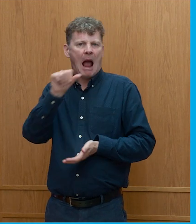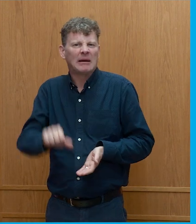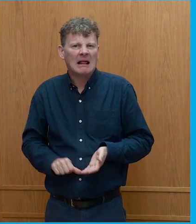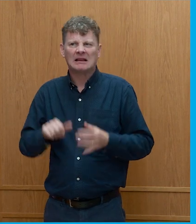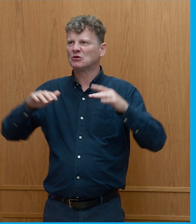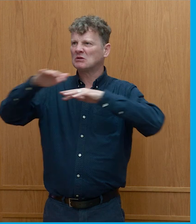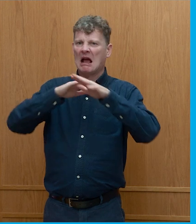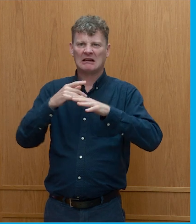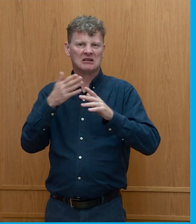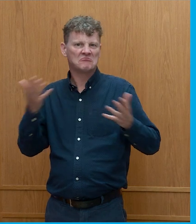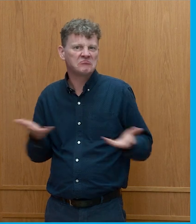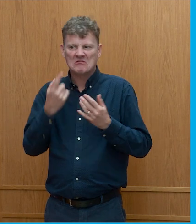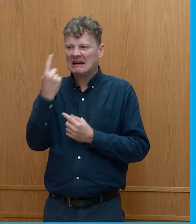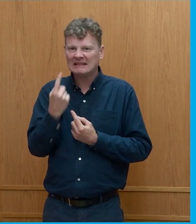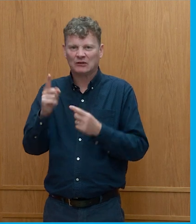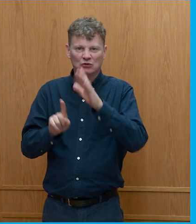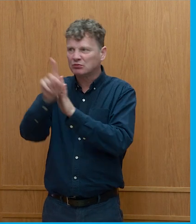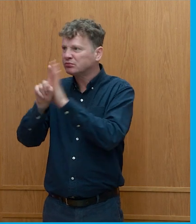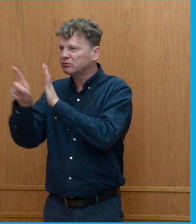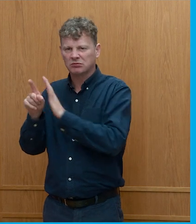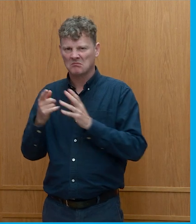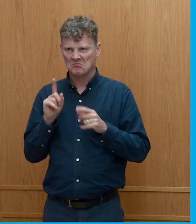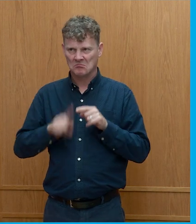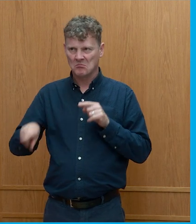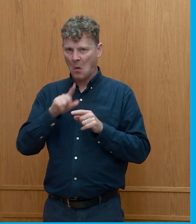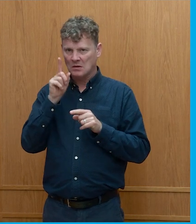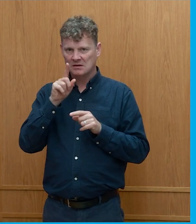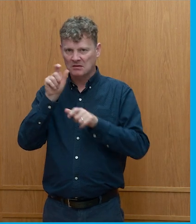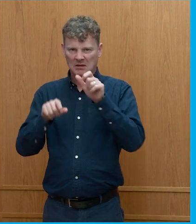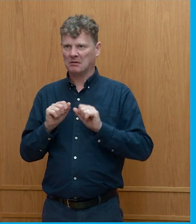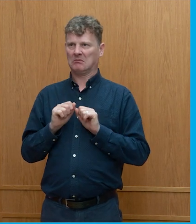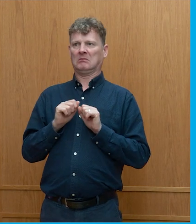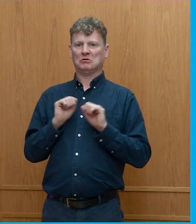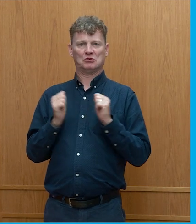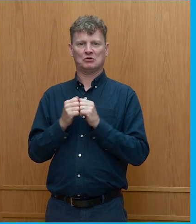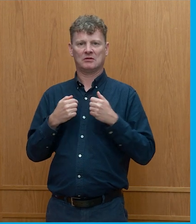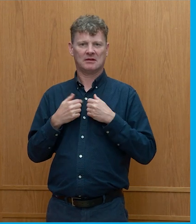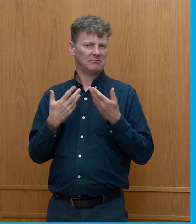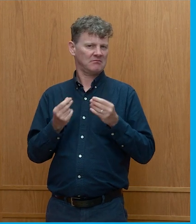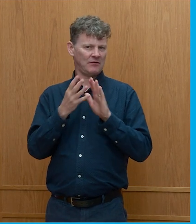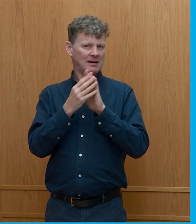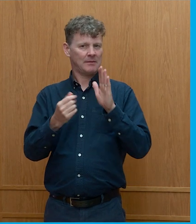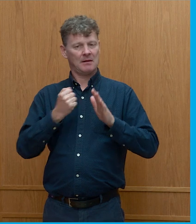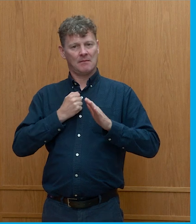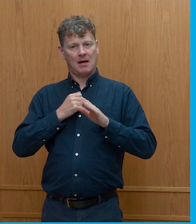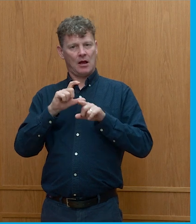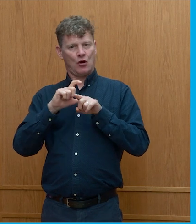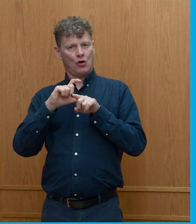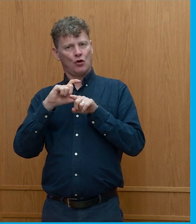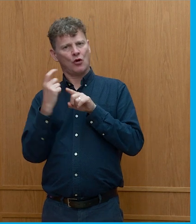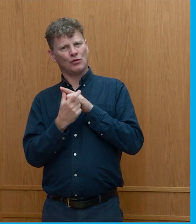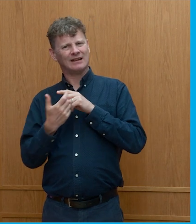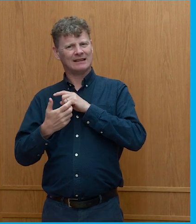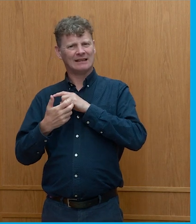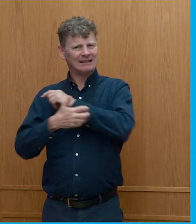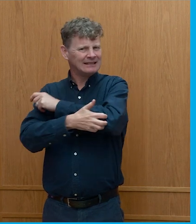of living that's not suitable for majority of people i would say and just an example from the community i live in is generally quite a deprived